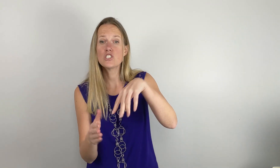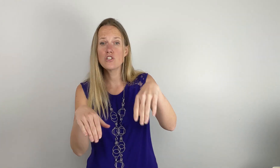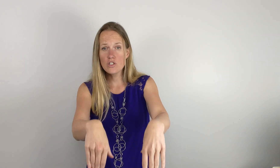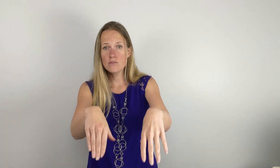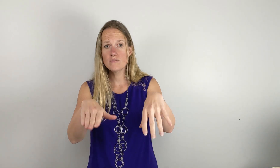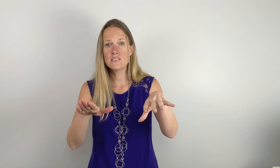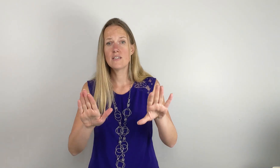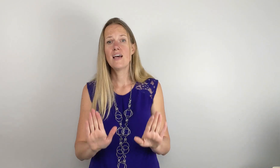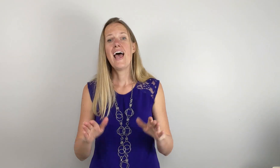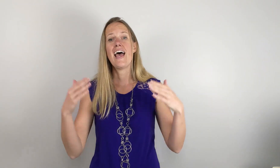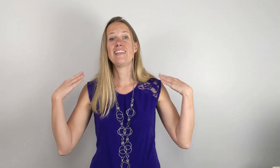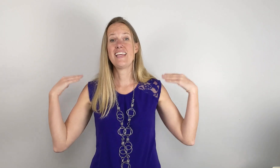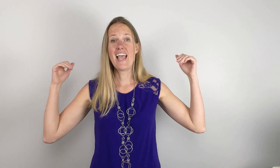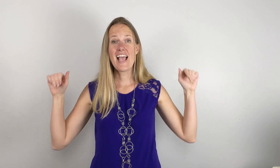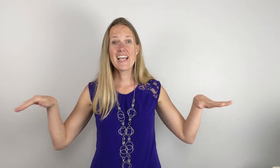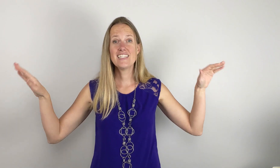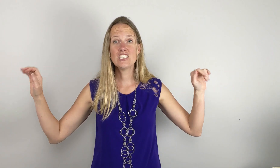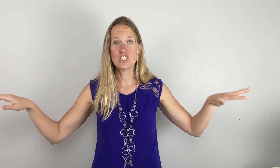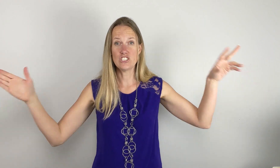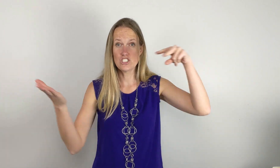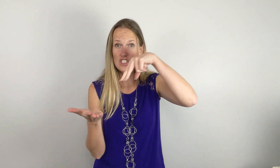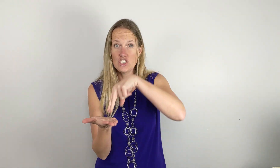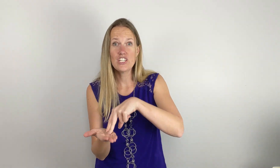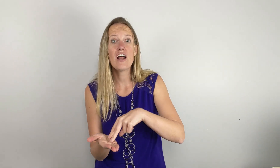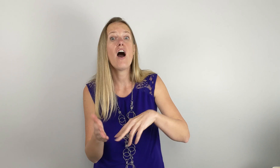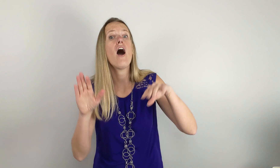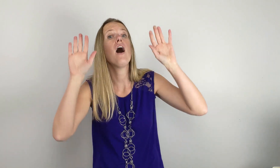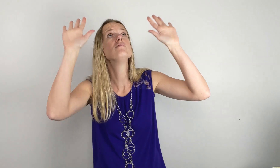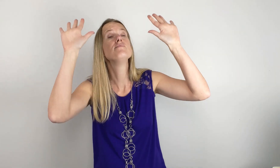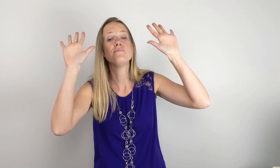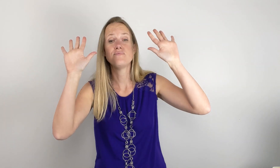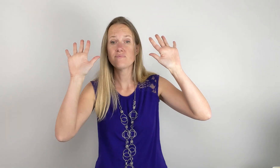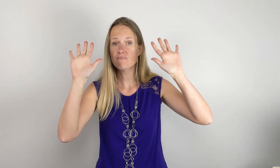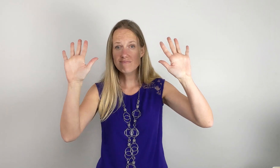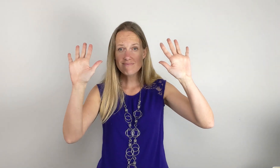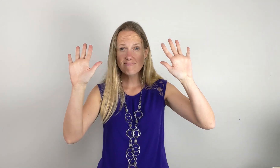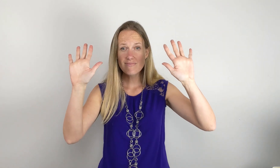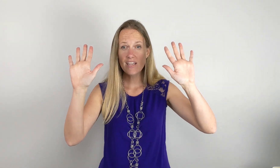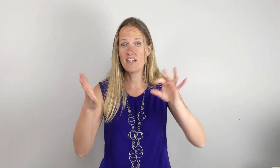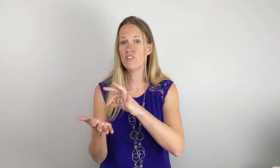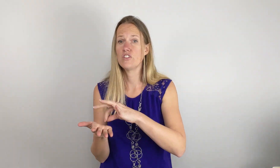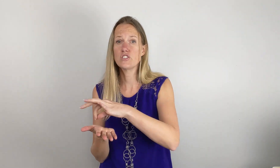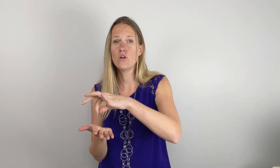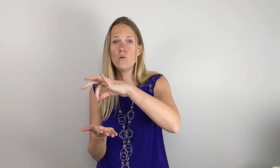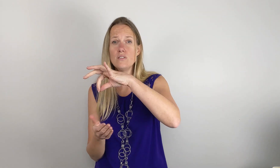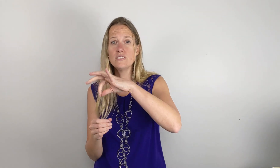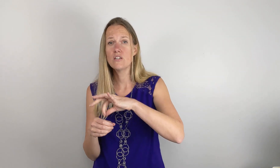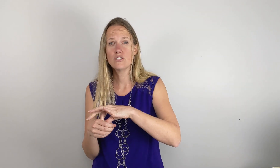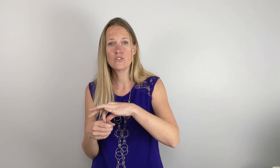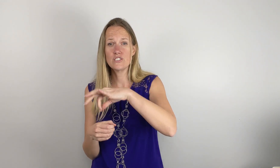tombs and the angels stood in awe. Okay. For the souls, sorry,